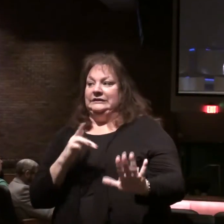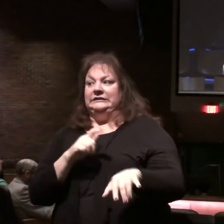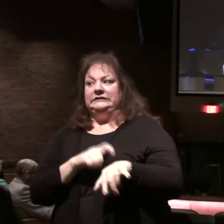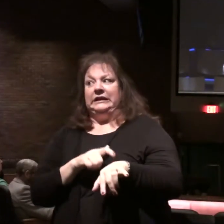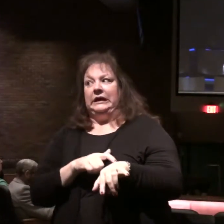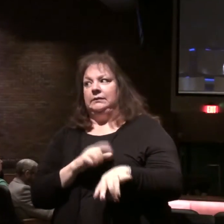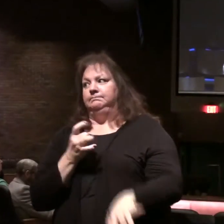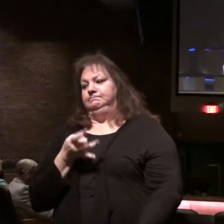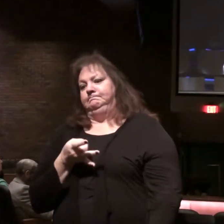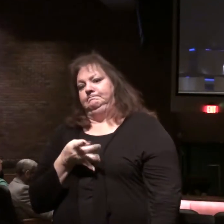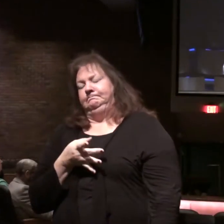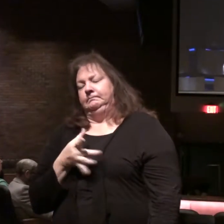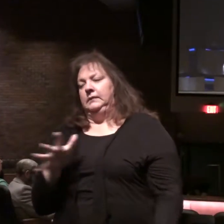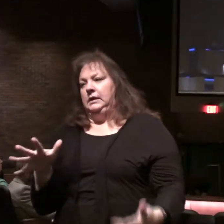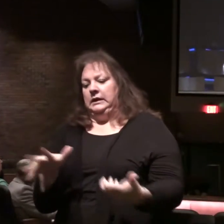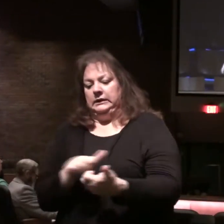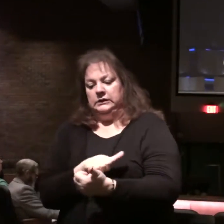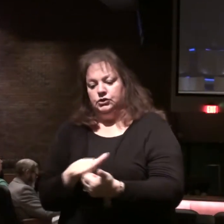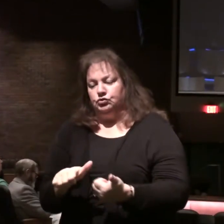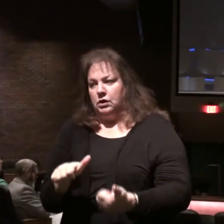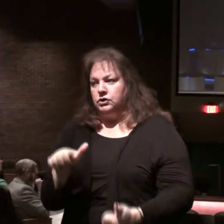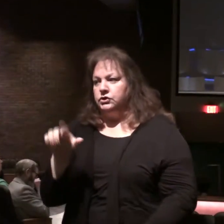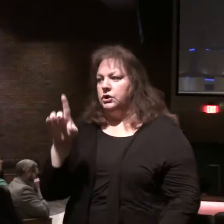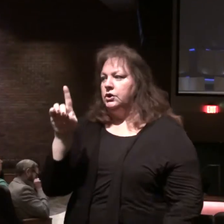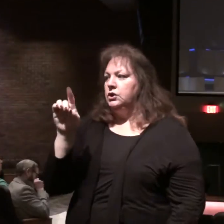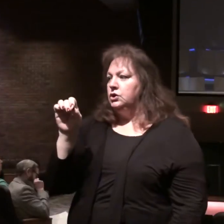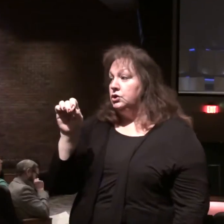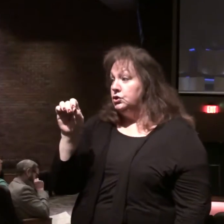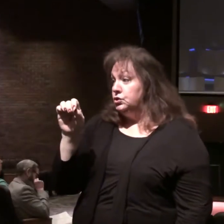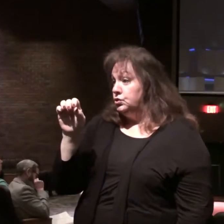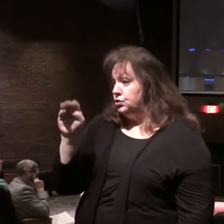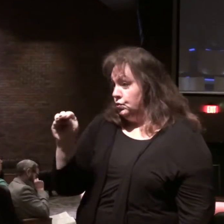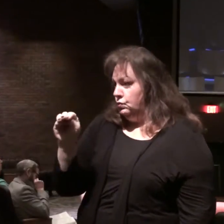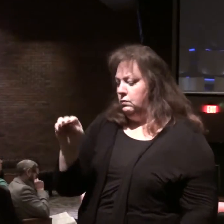time of destruction, doom, death.